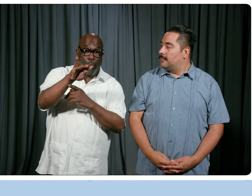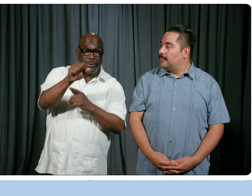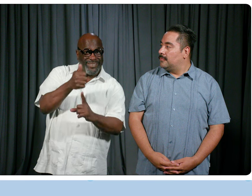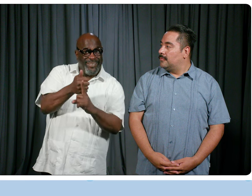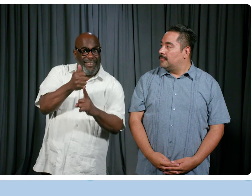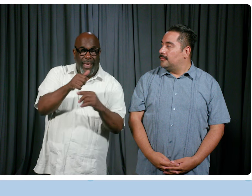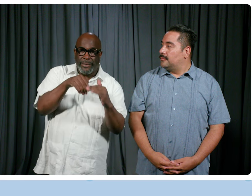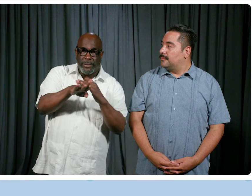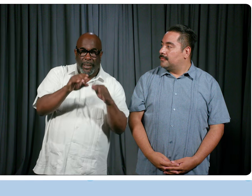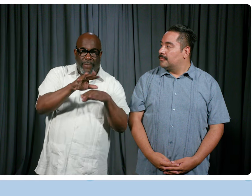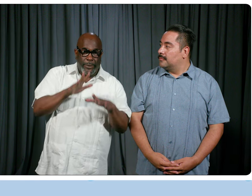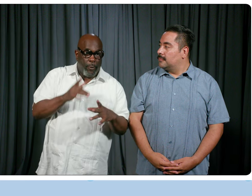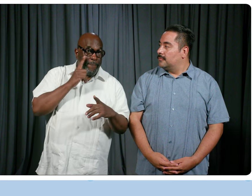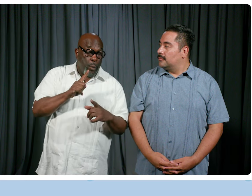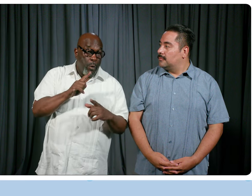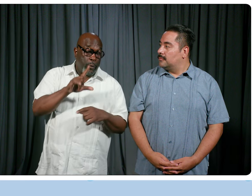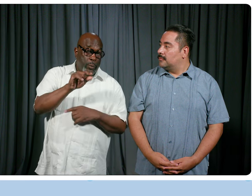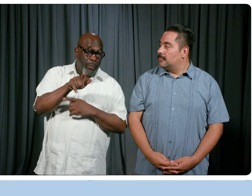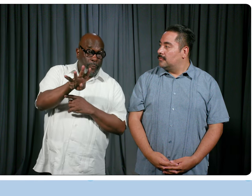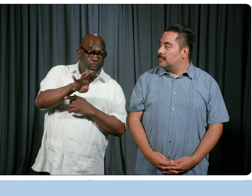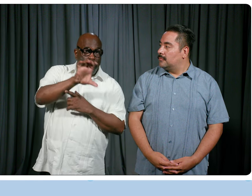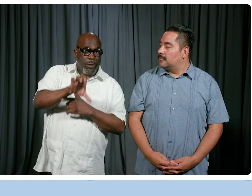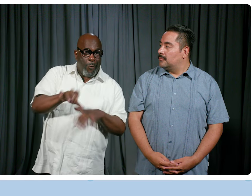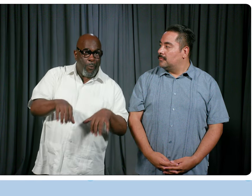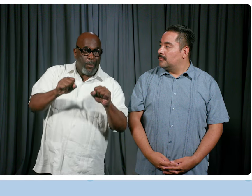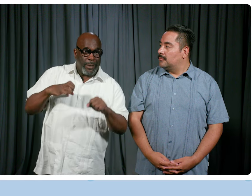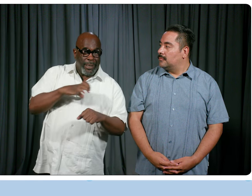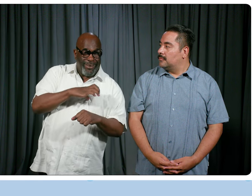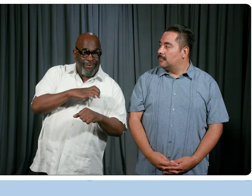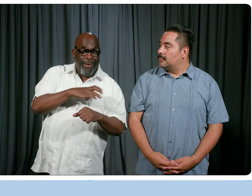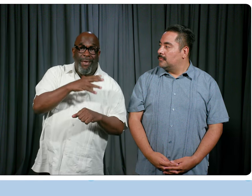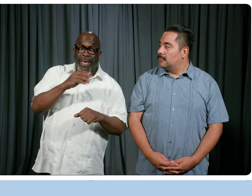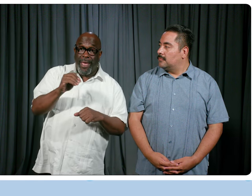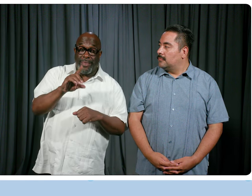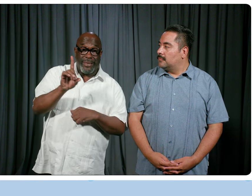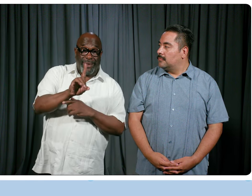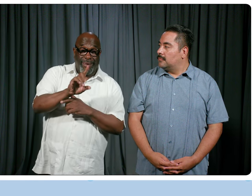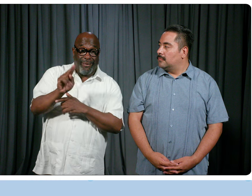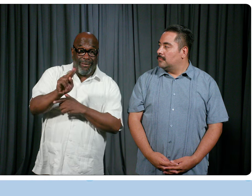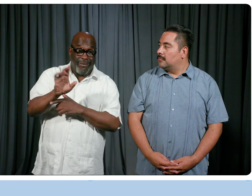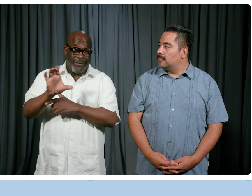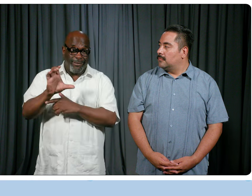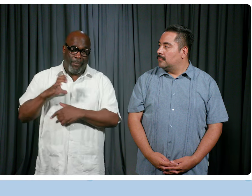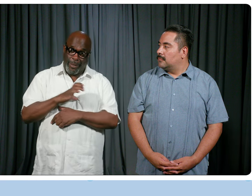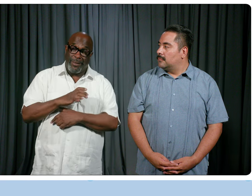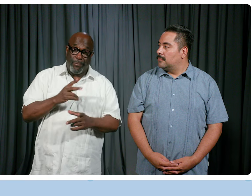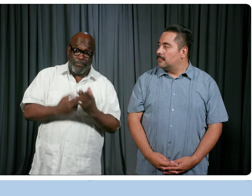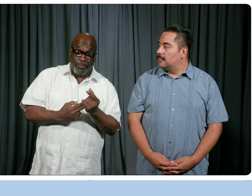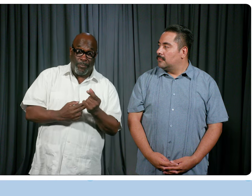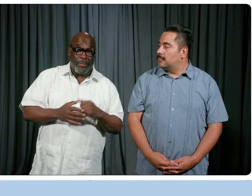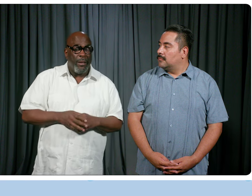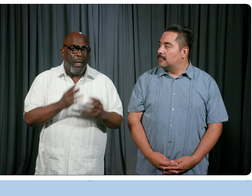Accessibility Advisor to the 2024 Chicago Host Committee and the Democratic National Convention Committee.